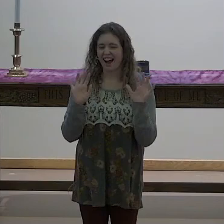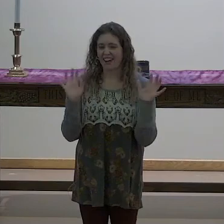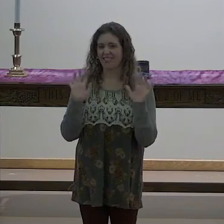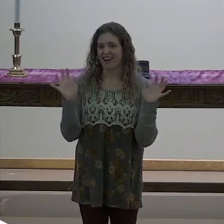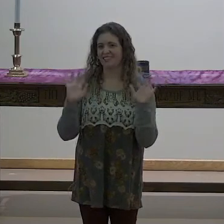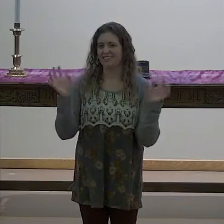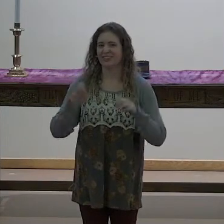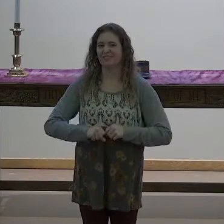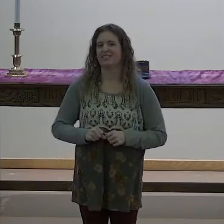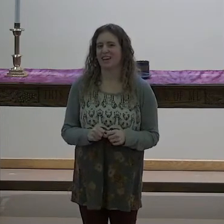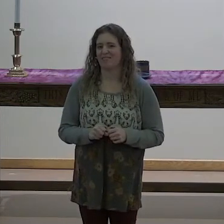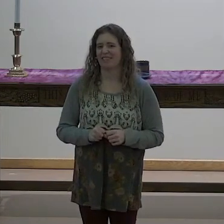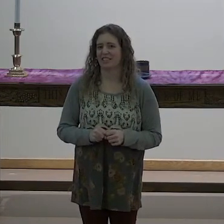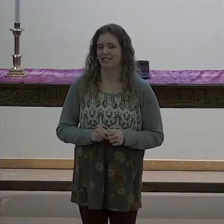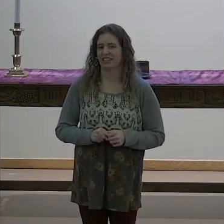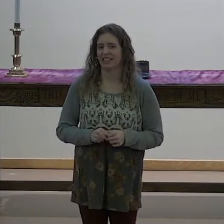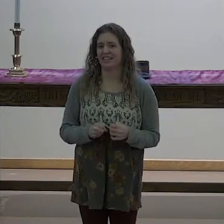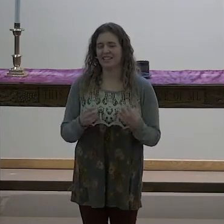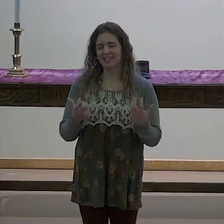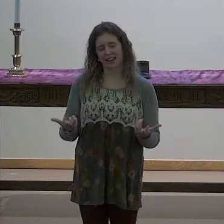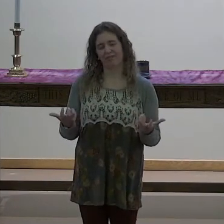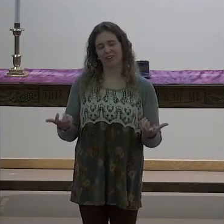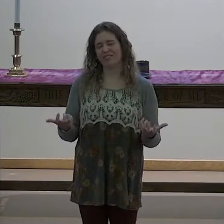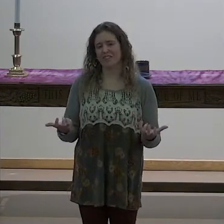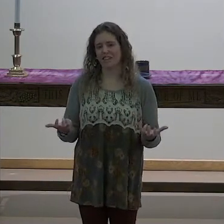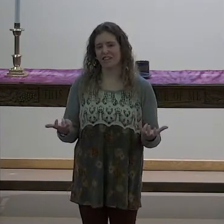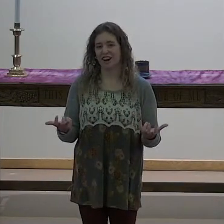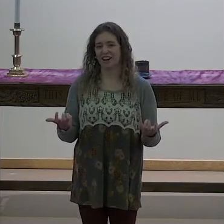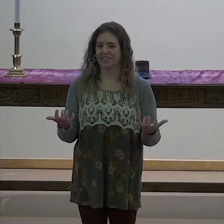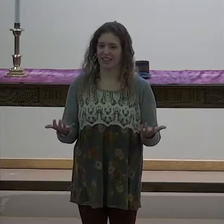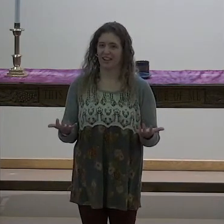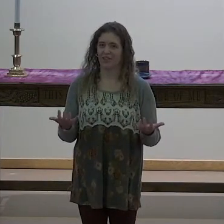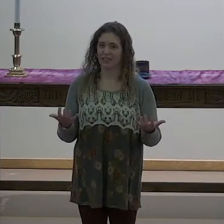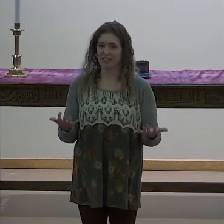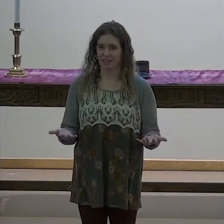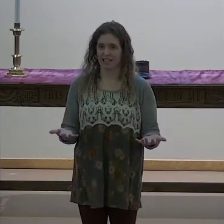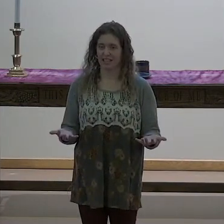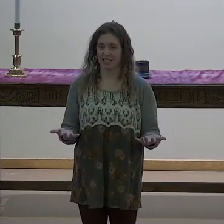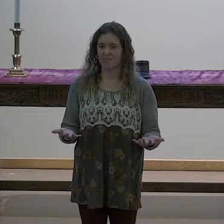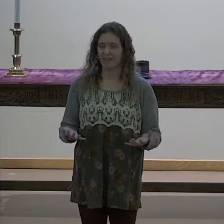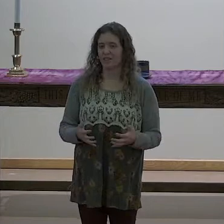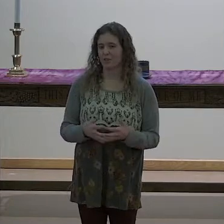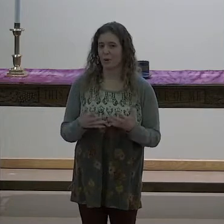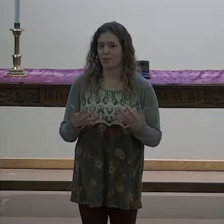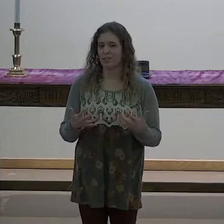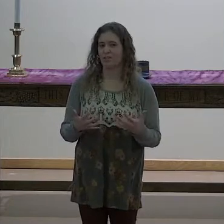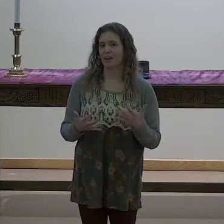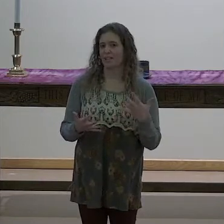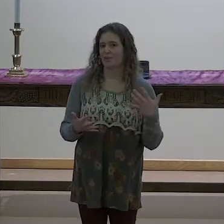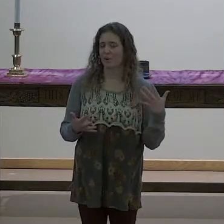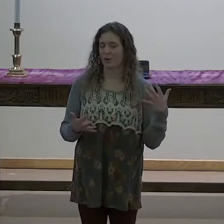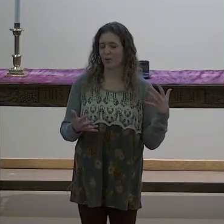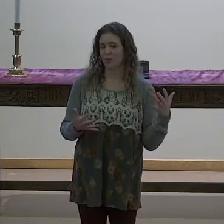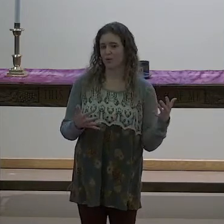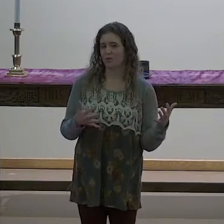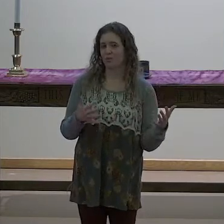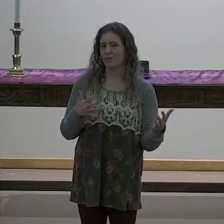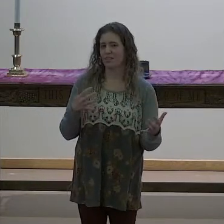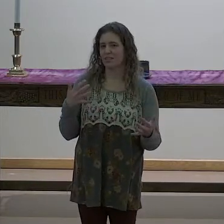Hi friends, welcome to Time with the Children. Today we're going to finish our sign language series. So what we'll do is we'll go through the